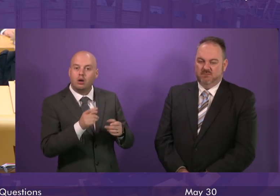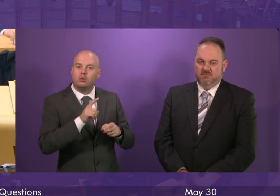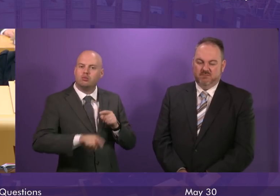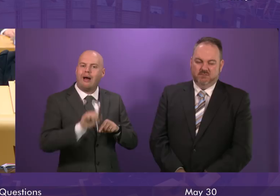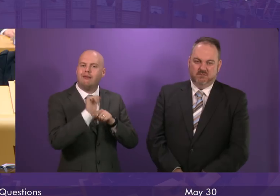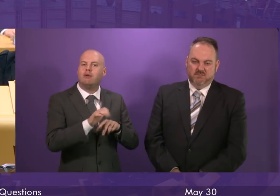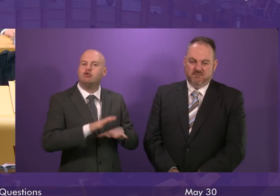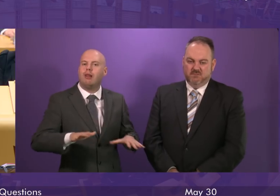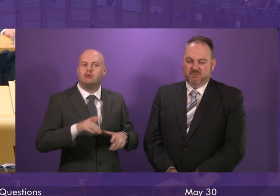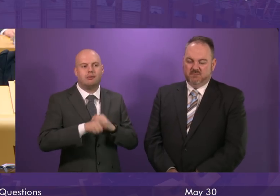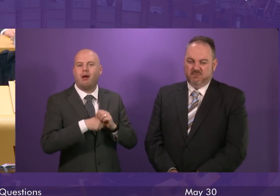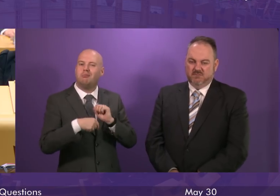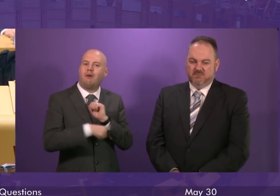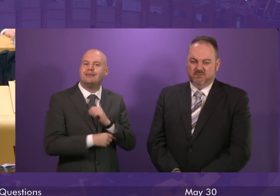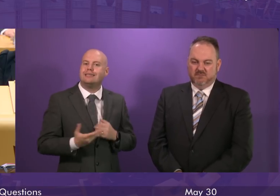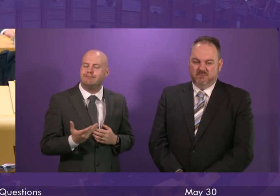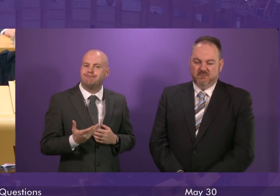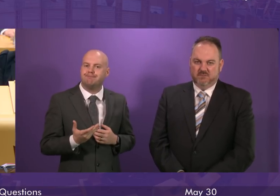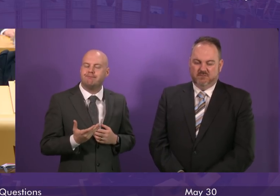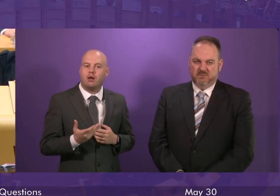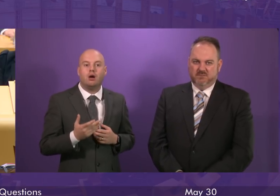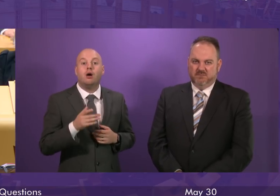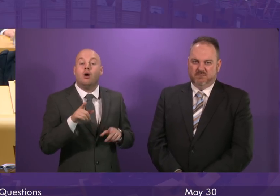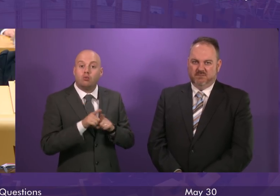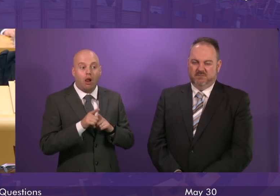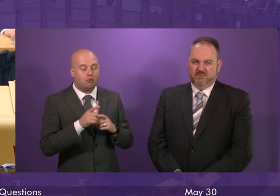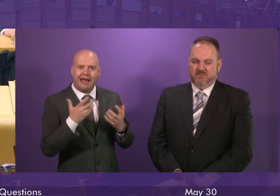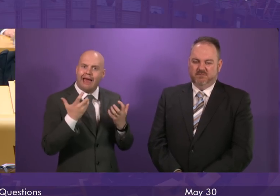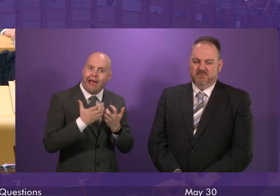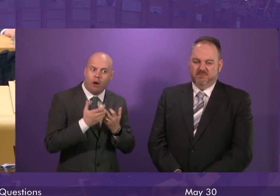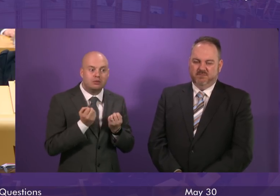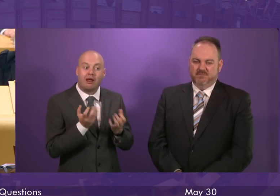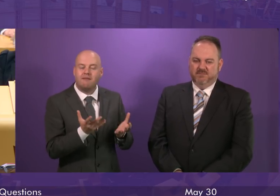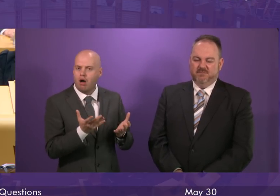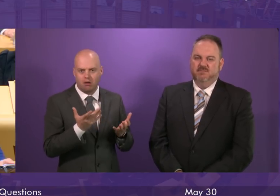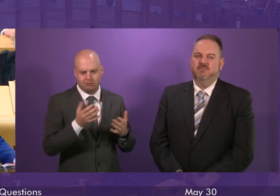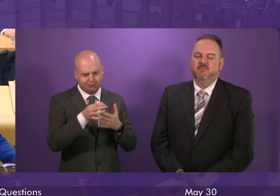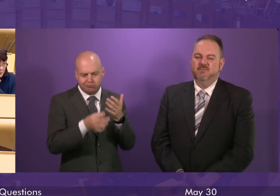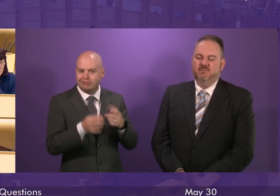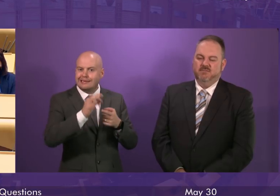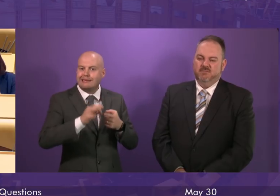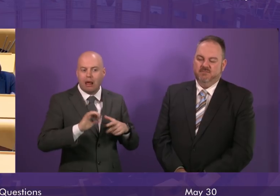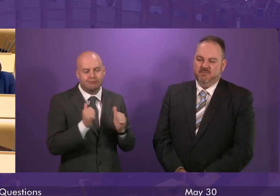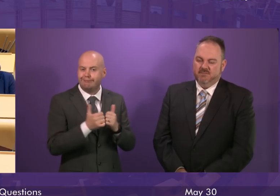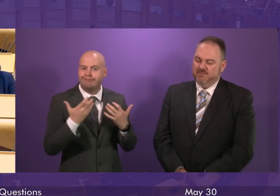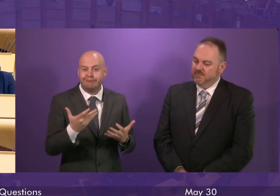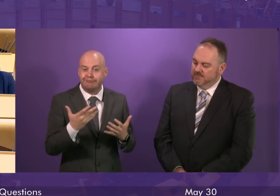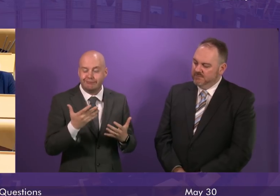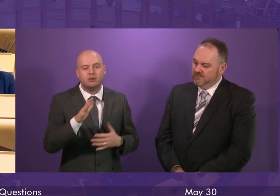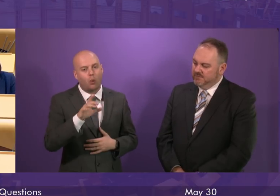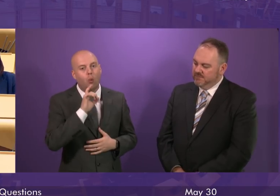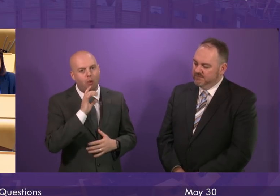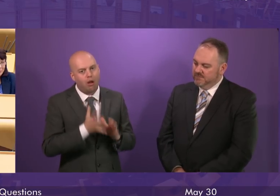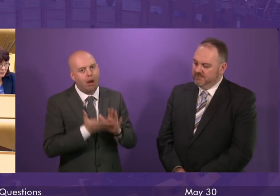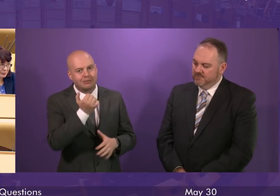to look at the mechanisms we need to put in place to practically deliver that. So that update will come in June. And of course, it will be open